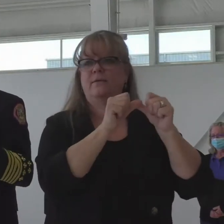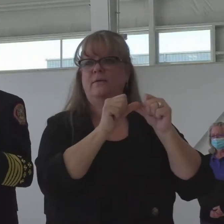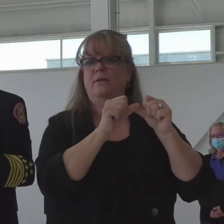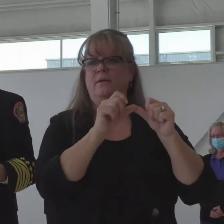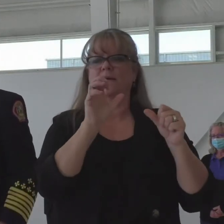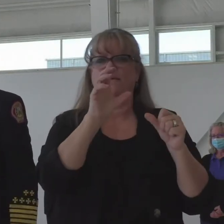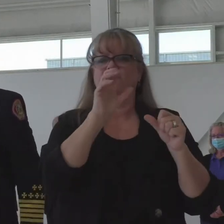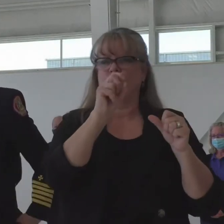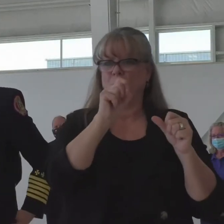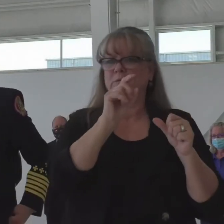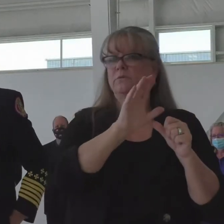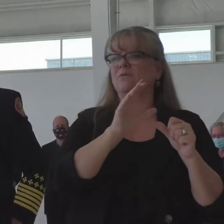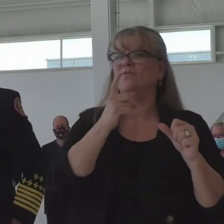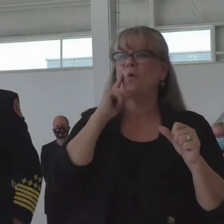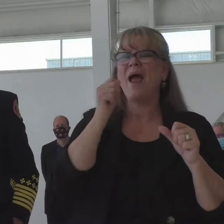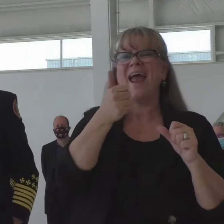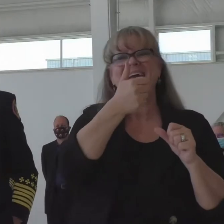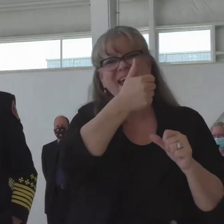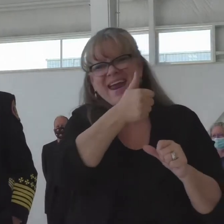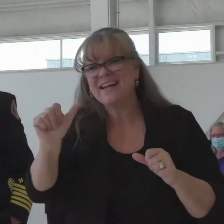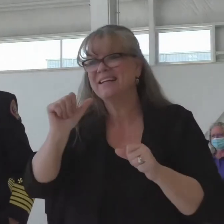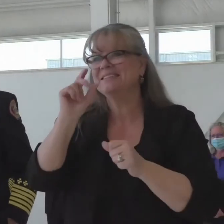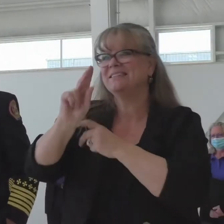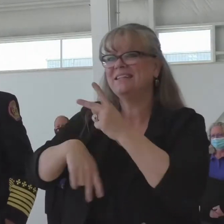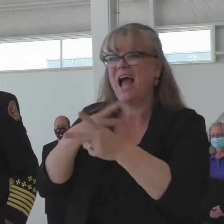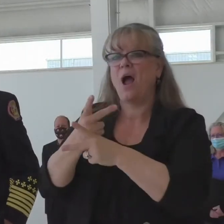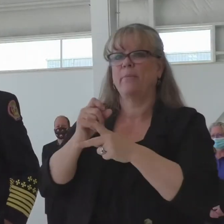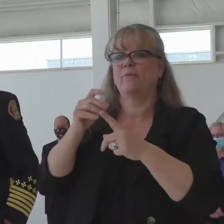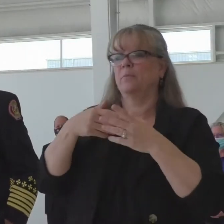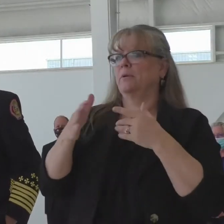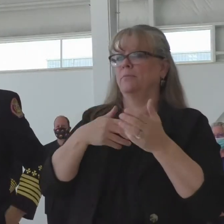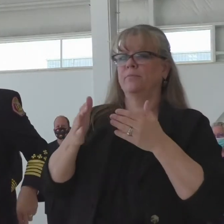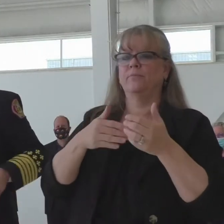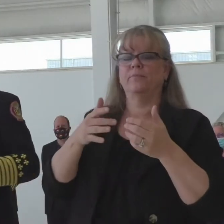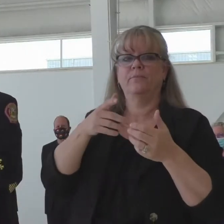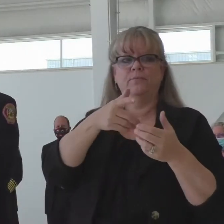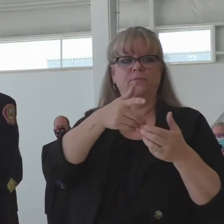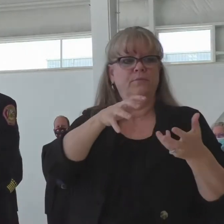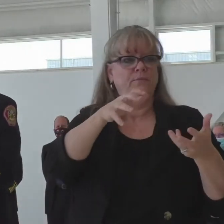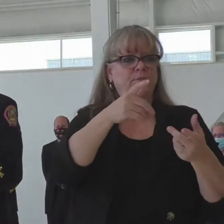natural man-made disaster that we do respond to as a fire service agency.